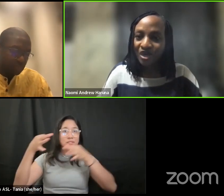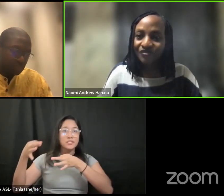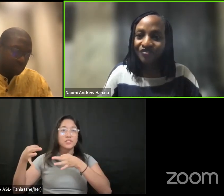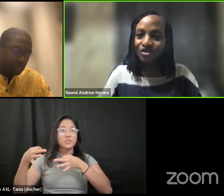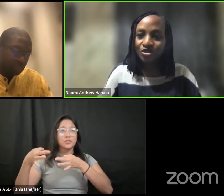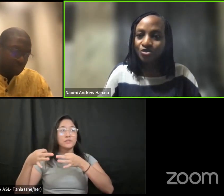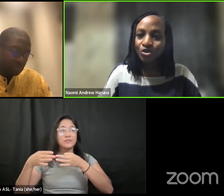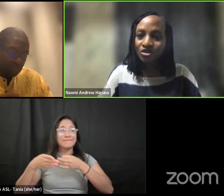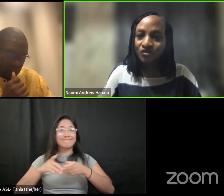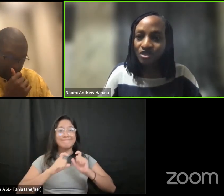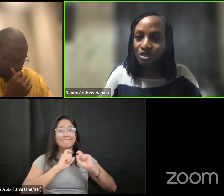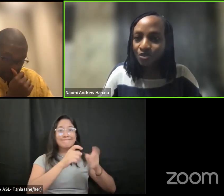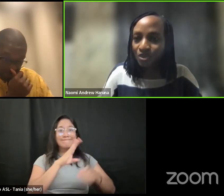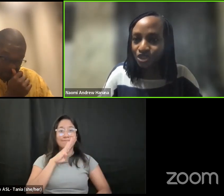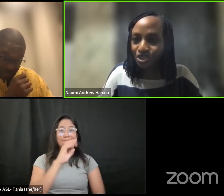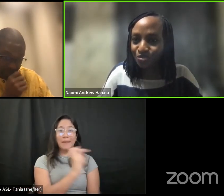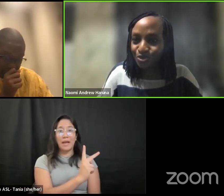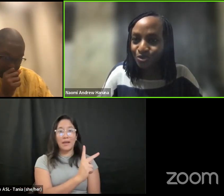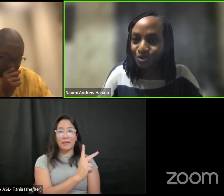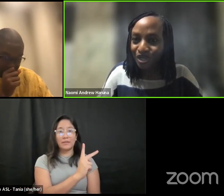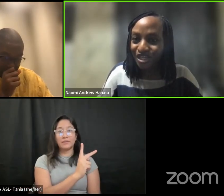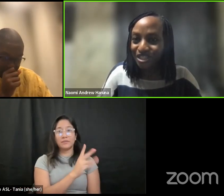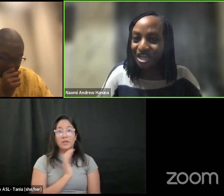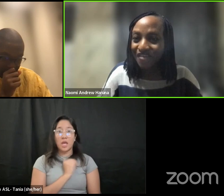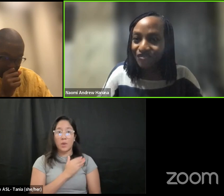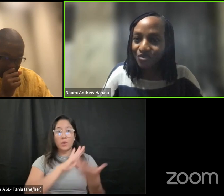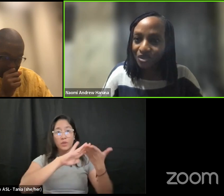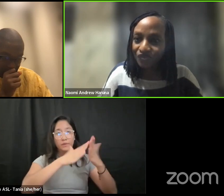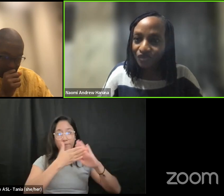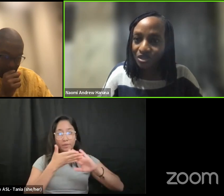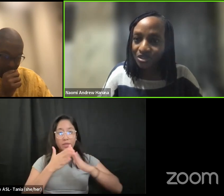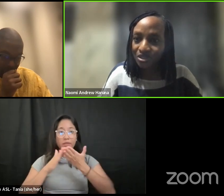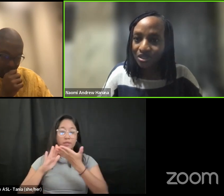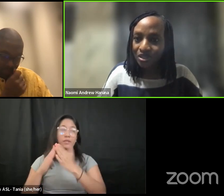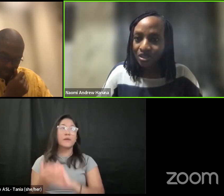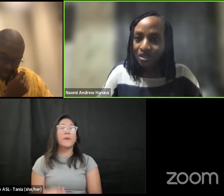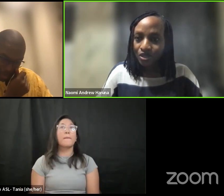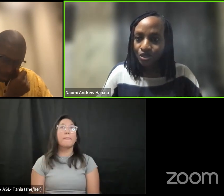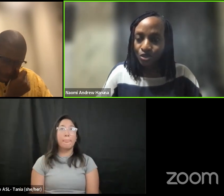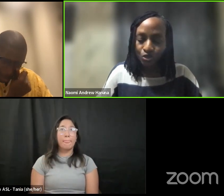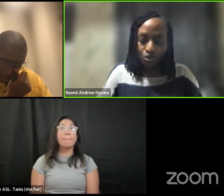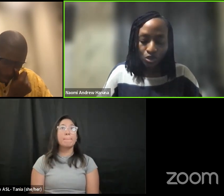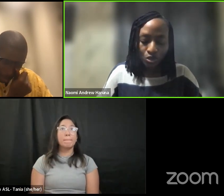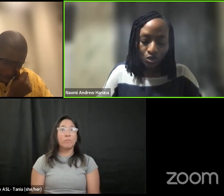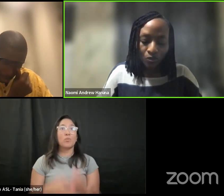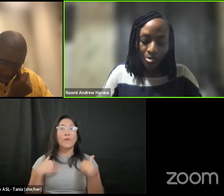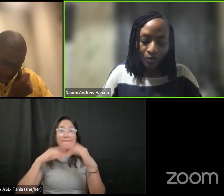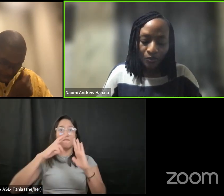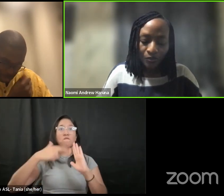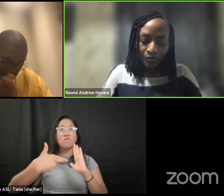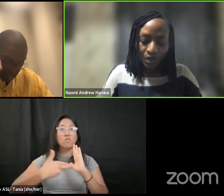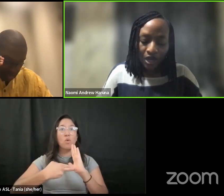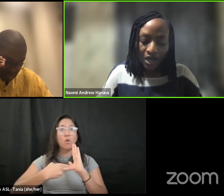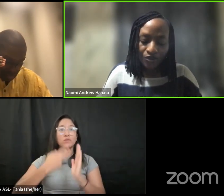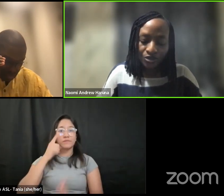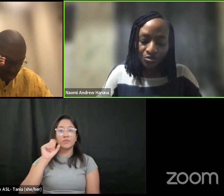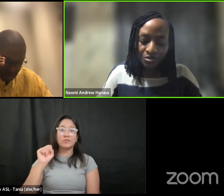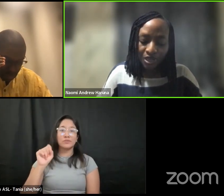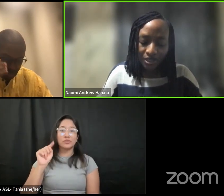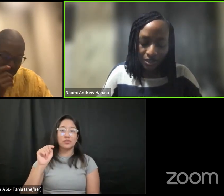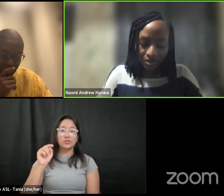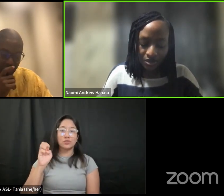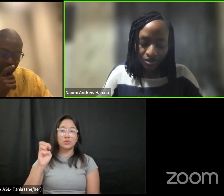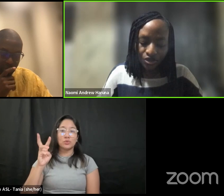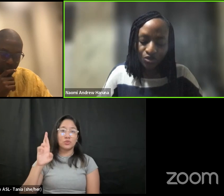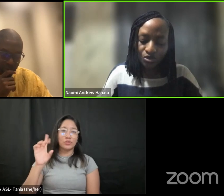we have given the rules of stewardship to each and every one of us you know so how do